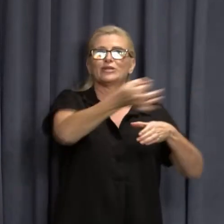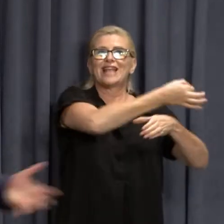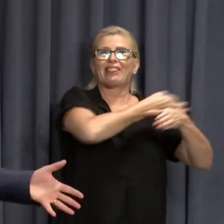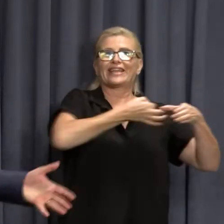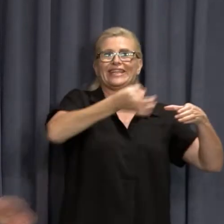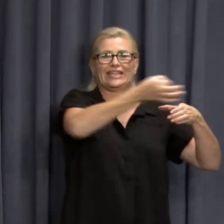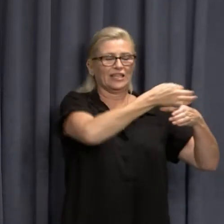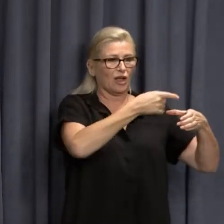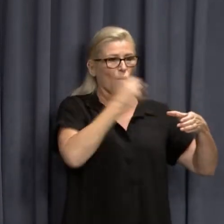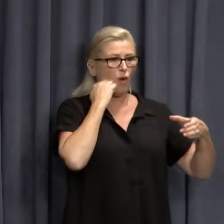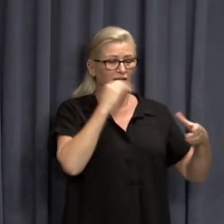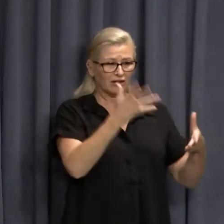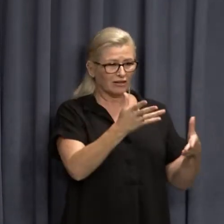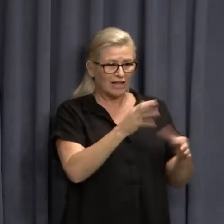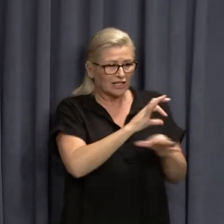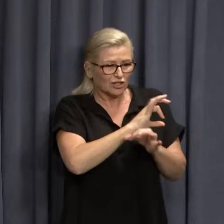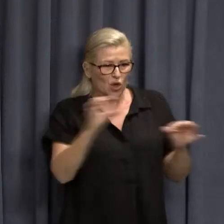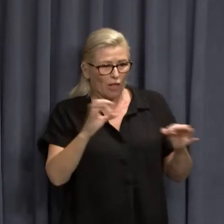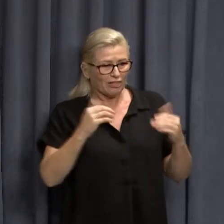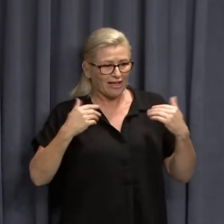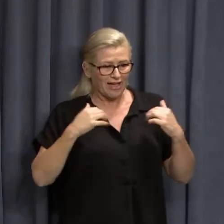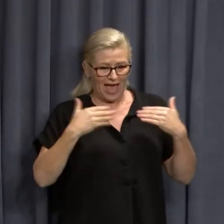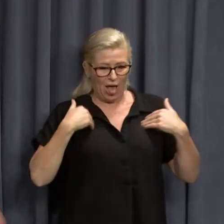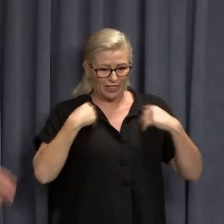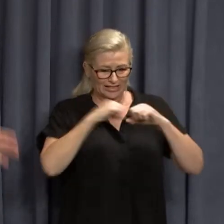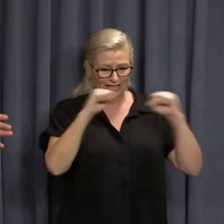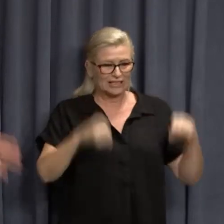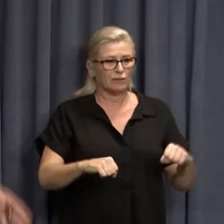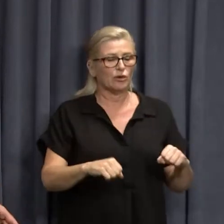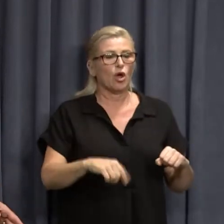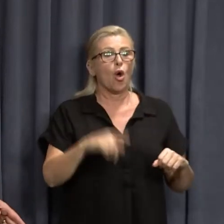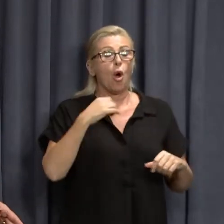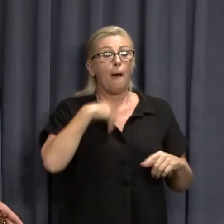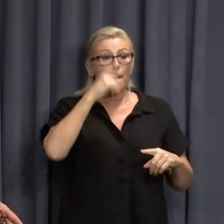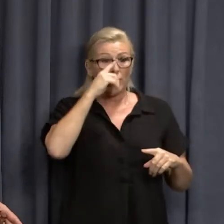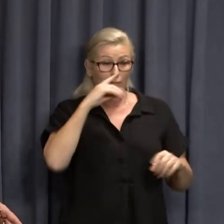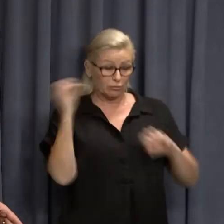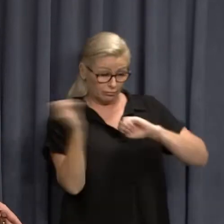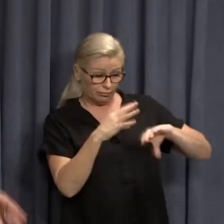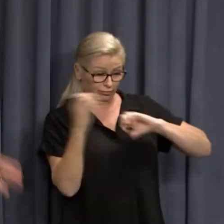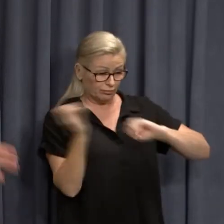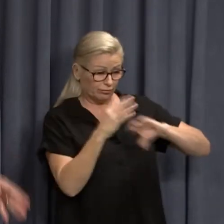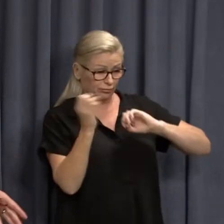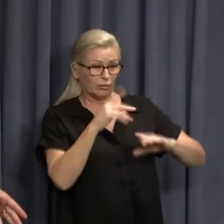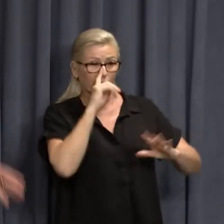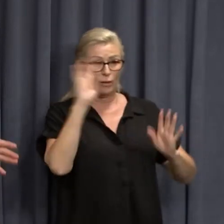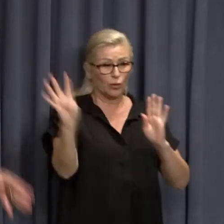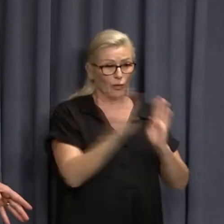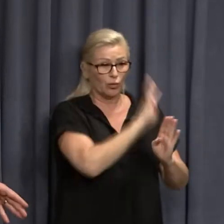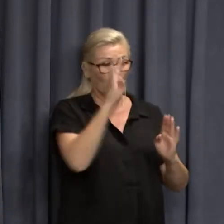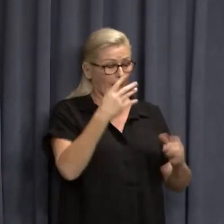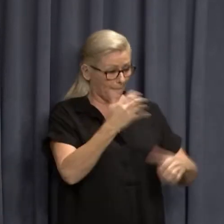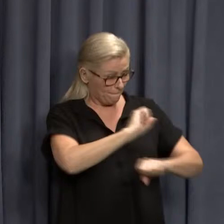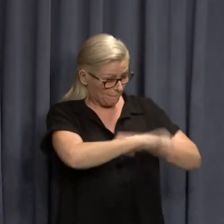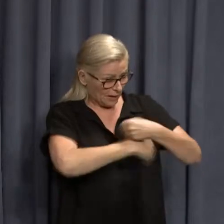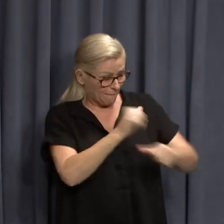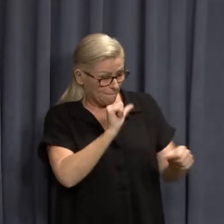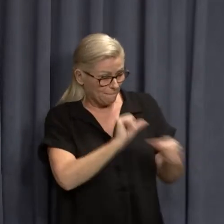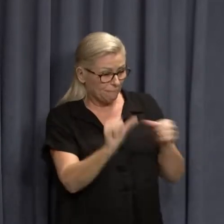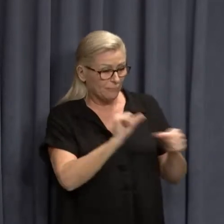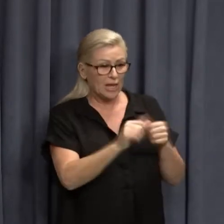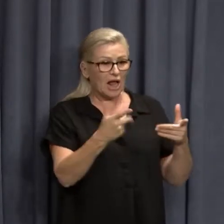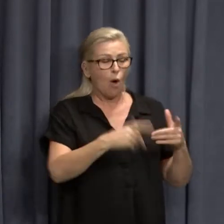That's not the way a health system operates. Health system operates, we put as many people through as possible to make them better and to provide them with